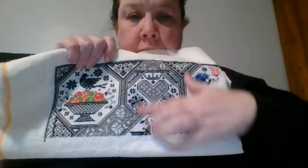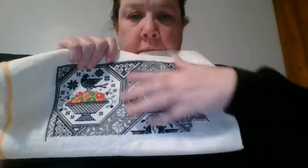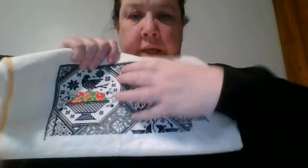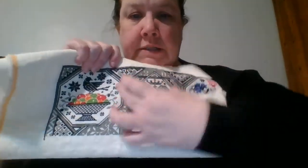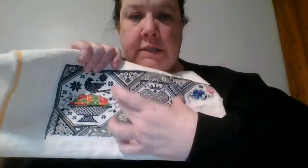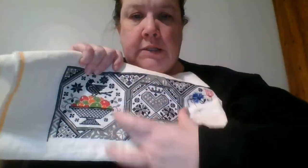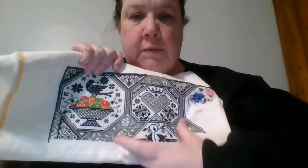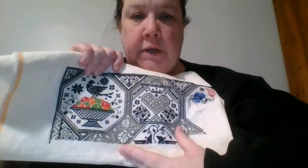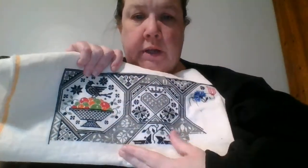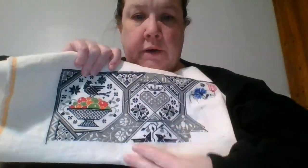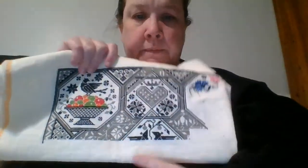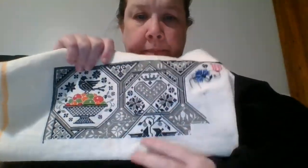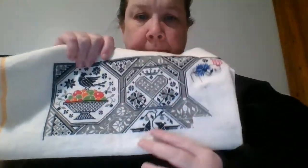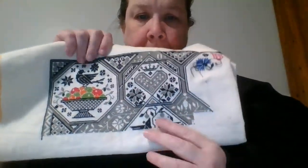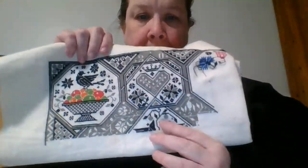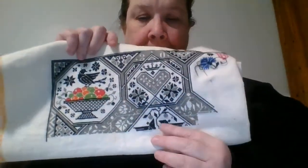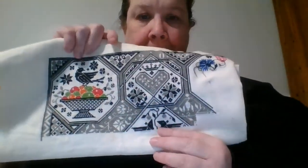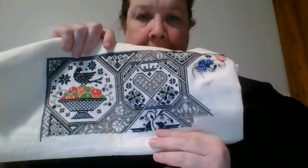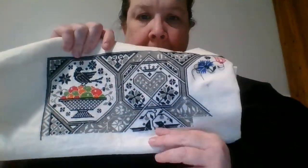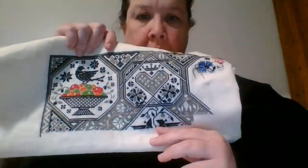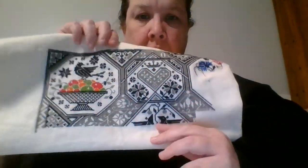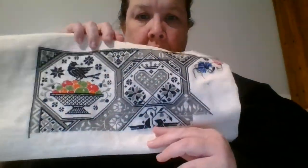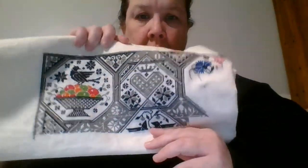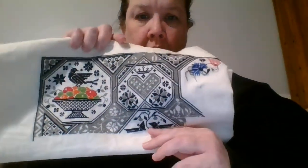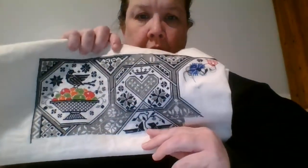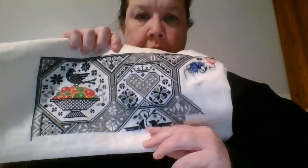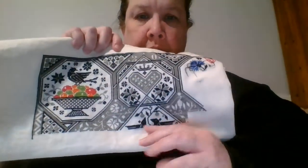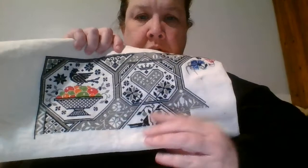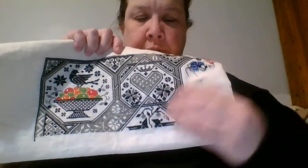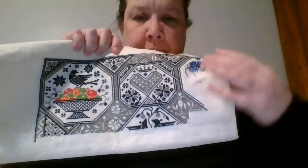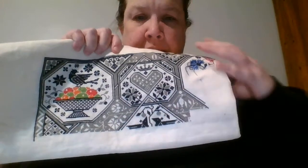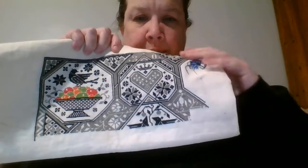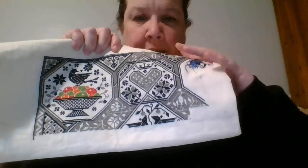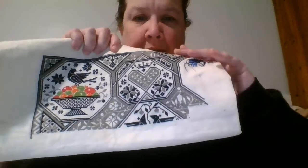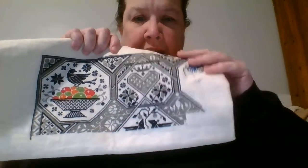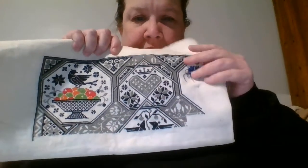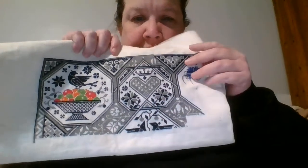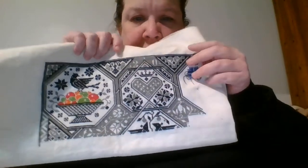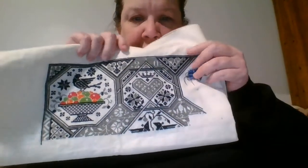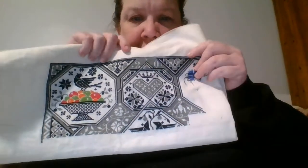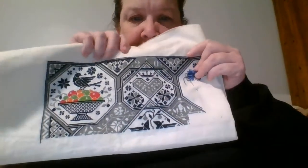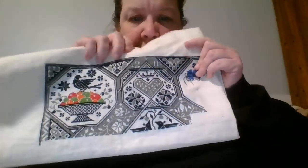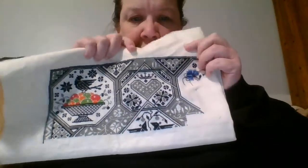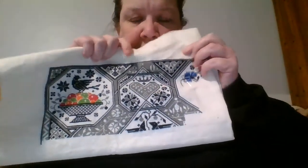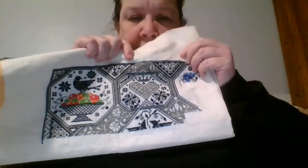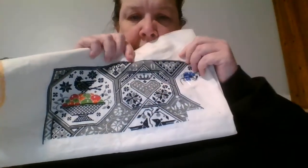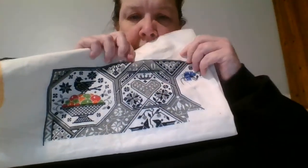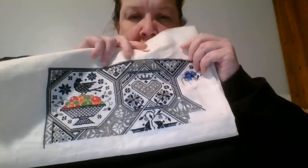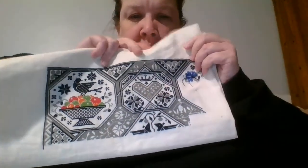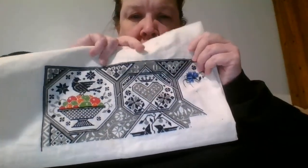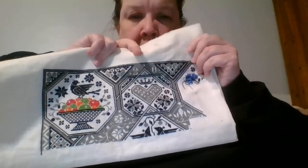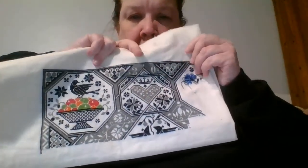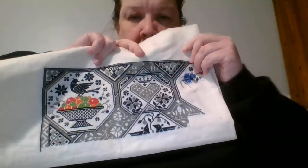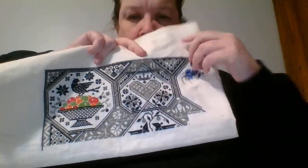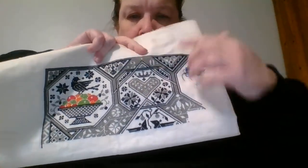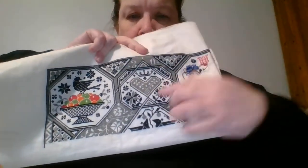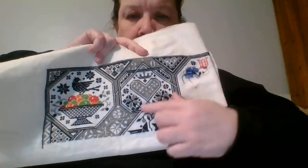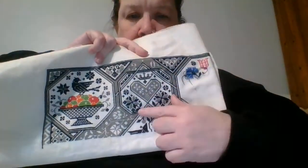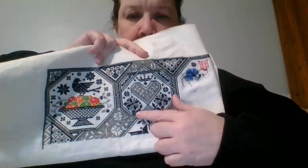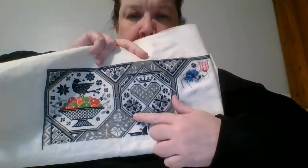that's this one here in retrospect I'm kind of sad that I didn't like maybe